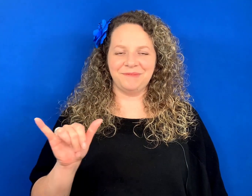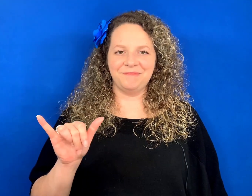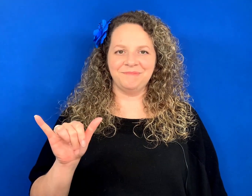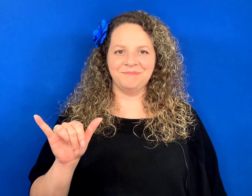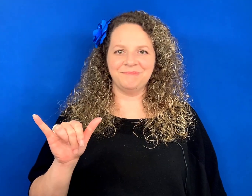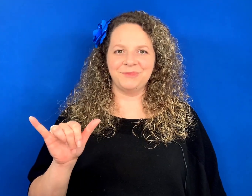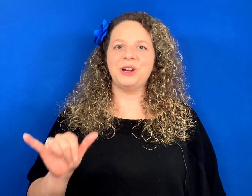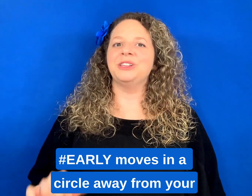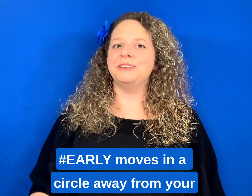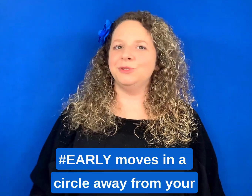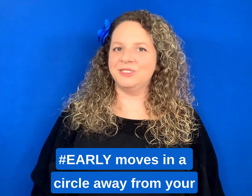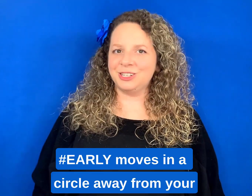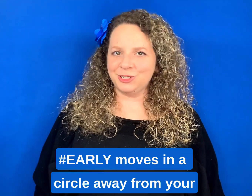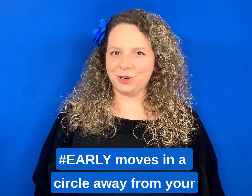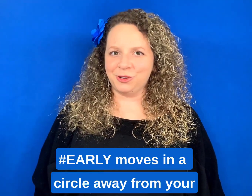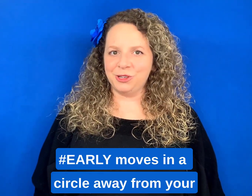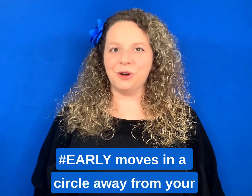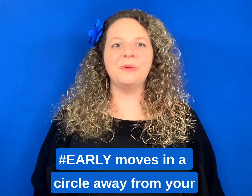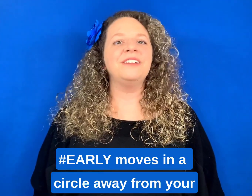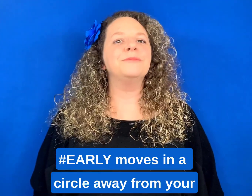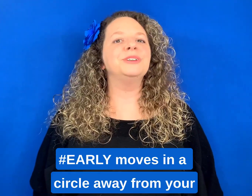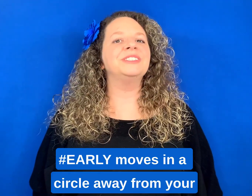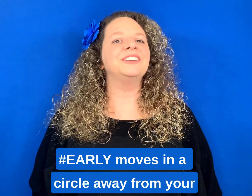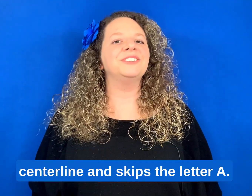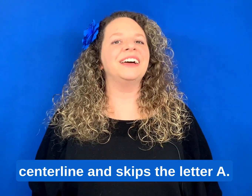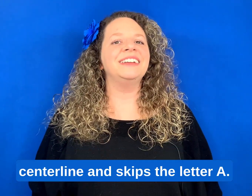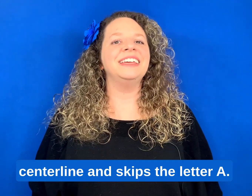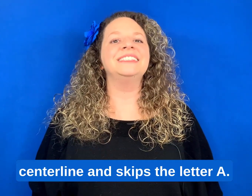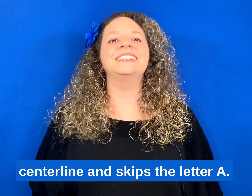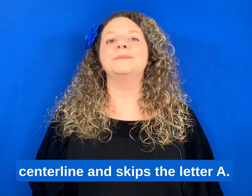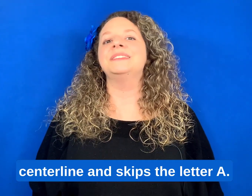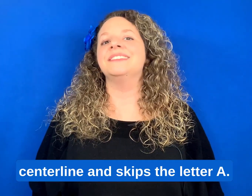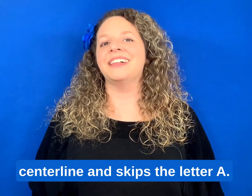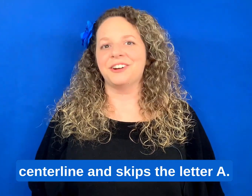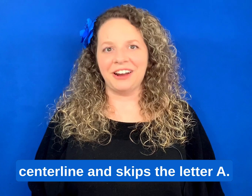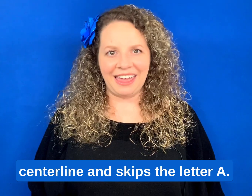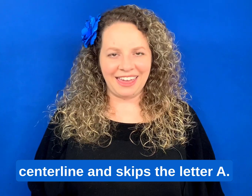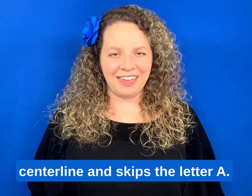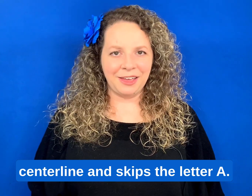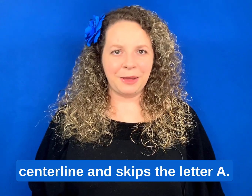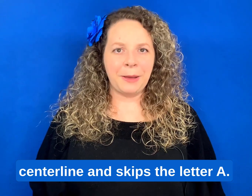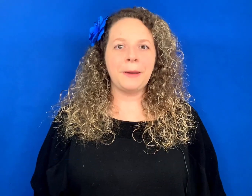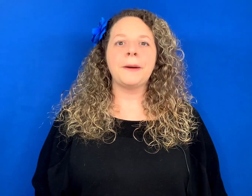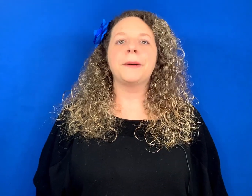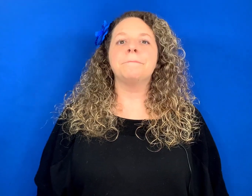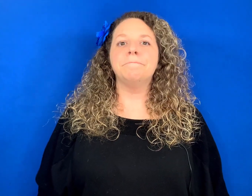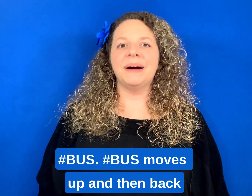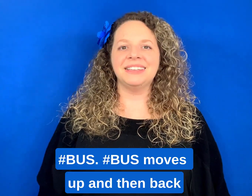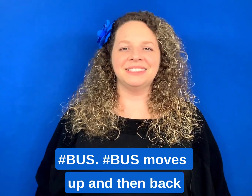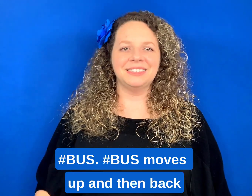Early moves in a circle, away from your center line, and skips the letter A. Bus.